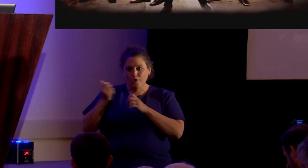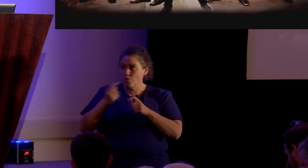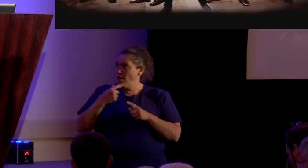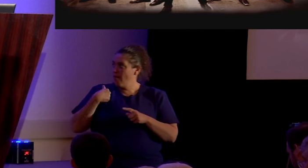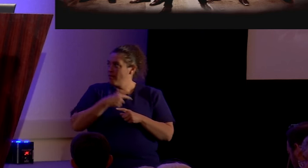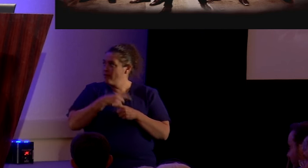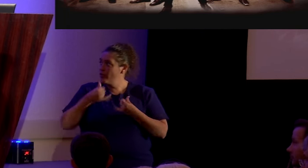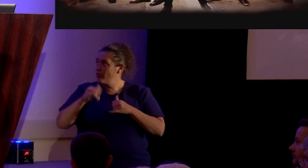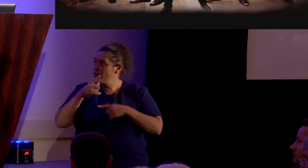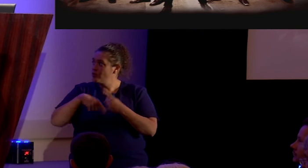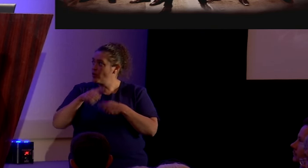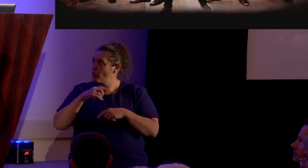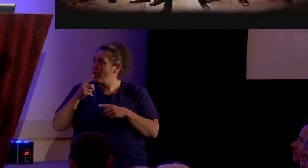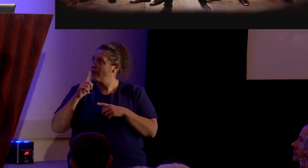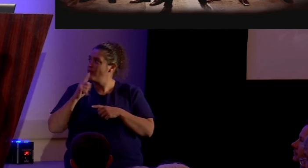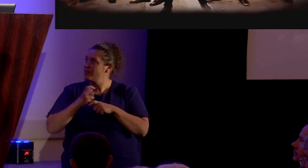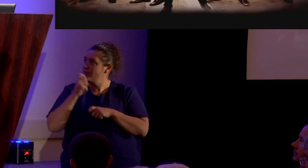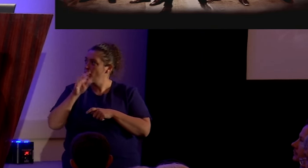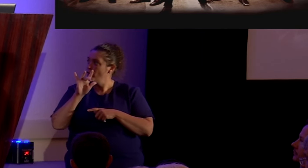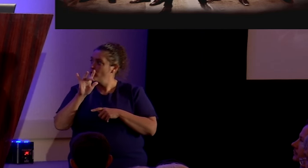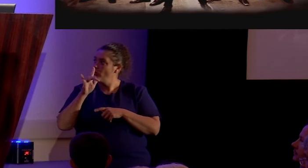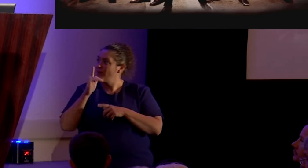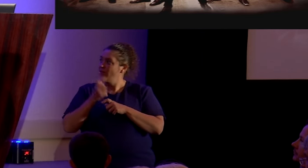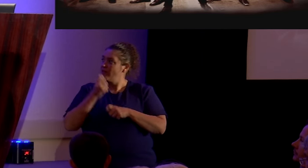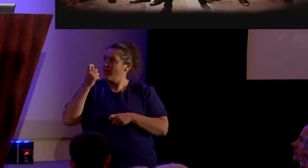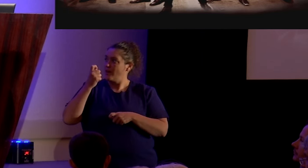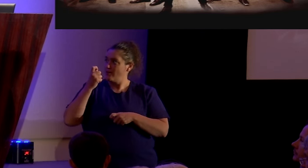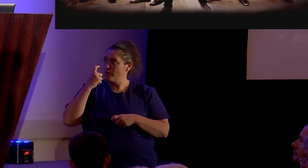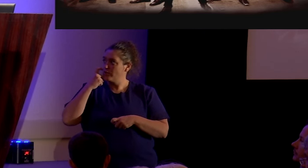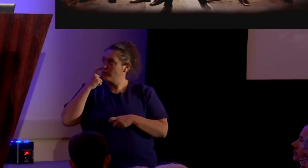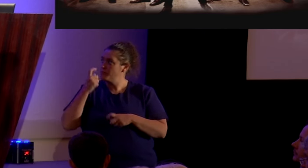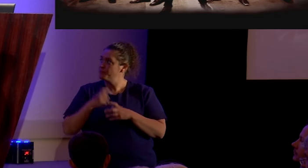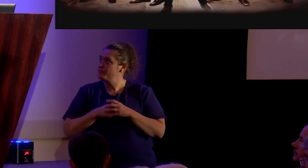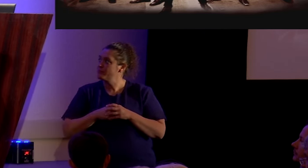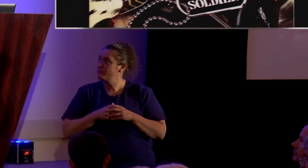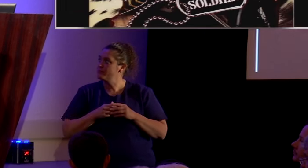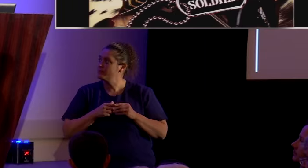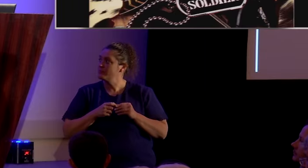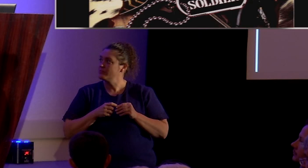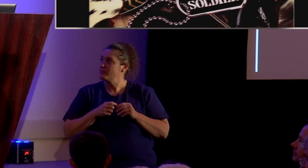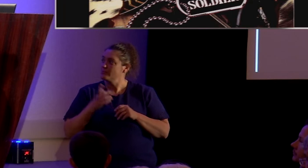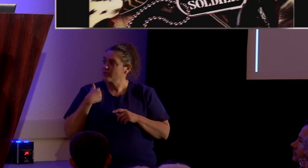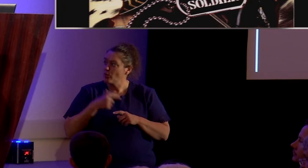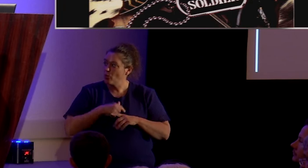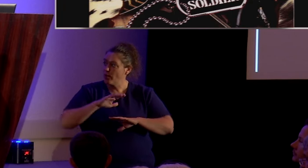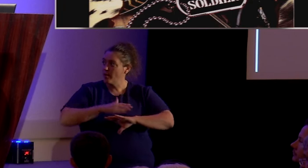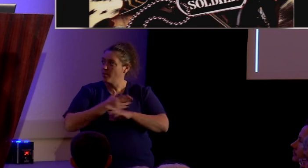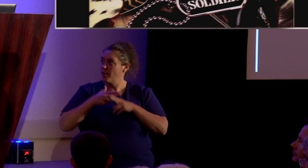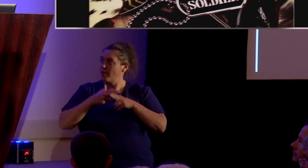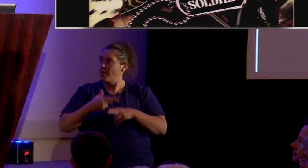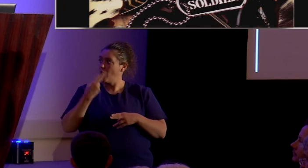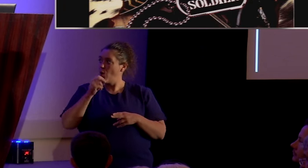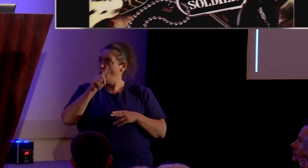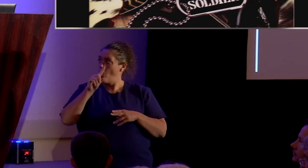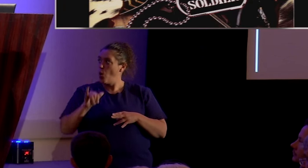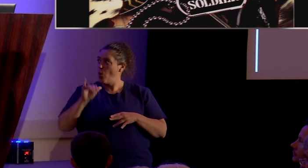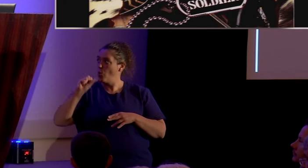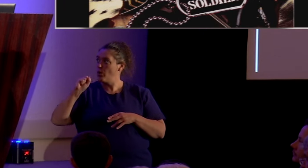they're still around they just celebrated their 25th anniversary they're still rocking we had a band called Holy Soldier